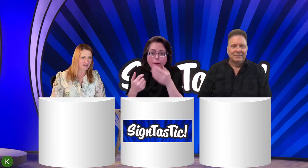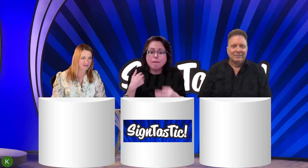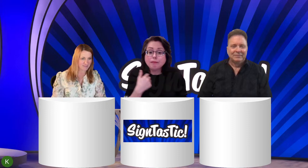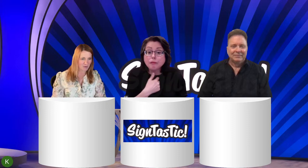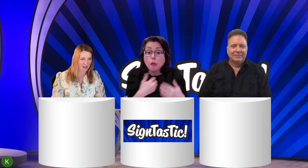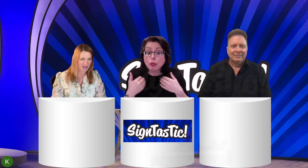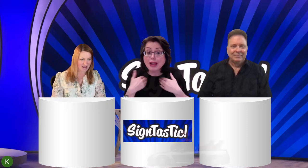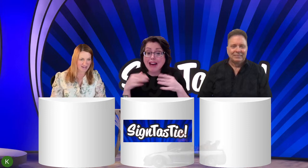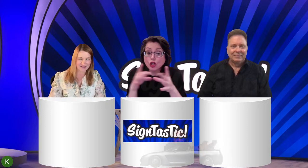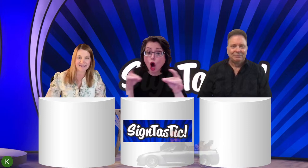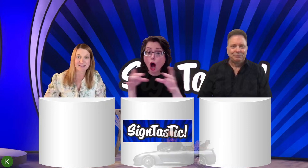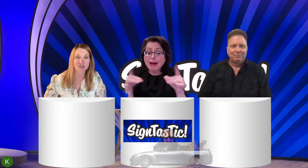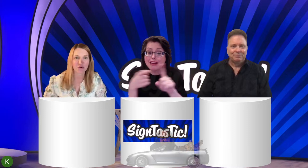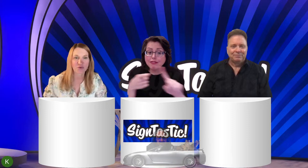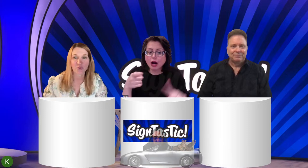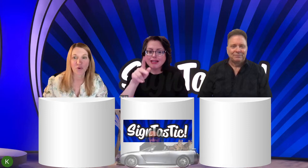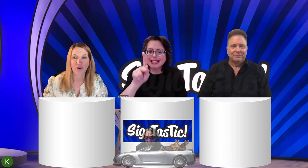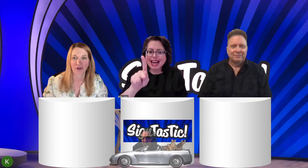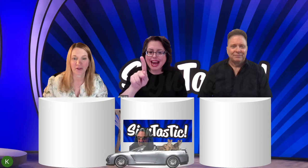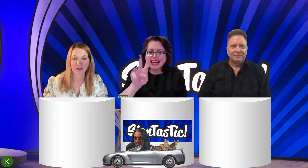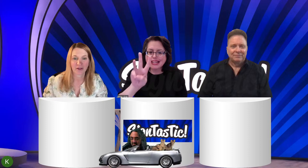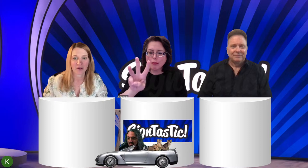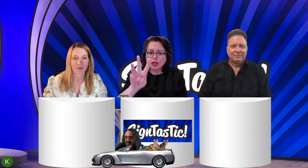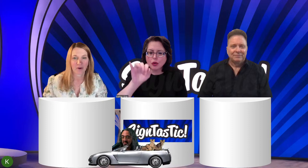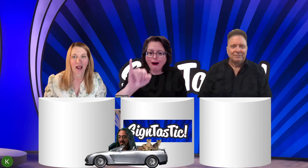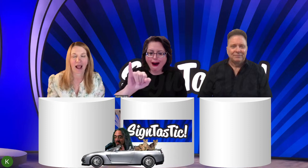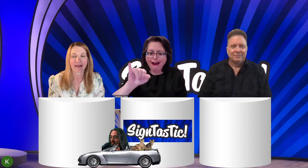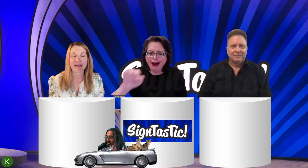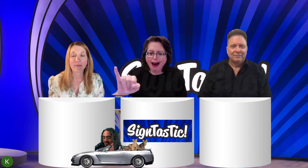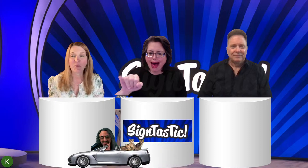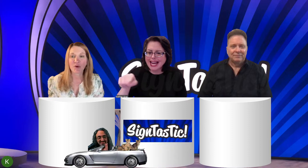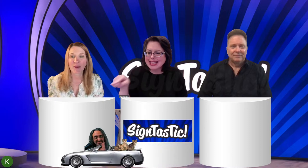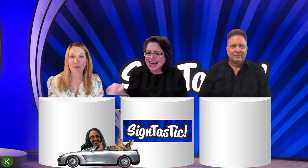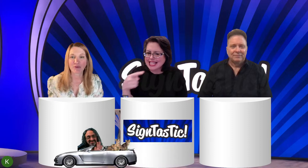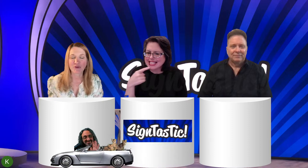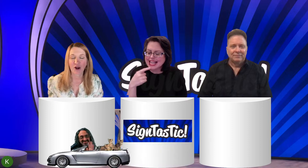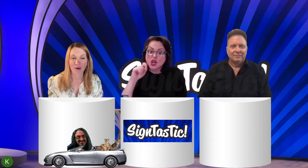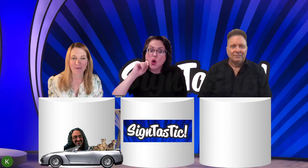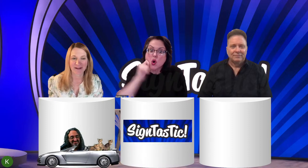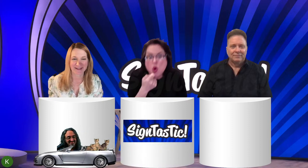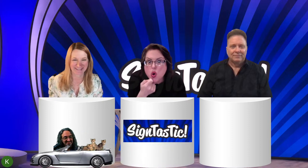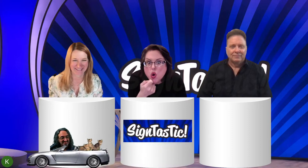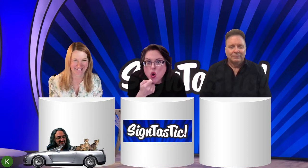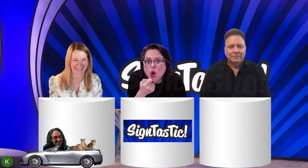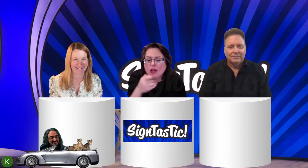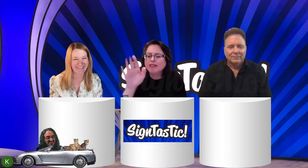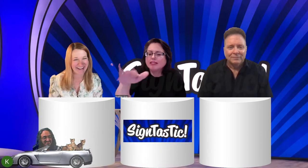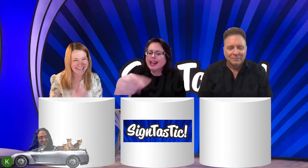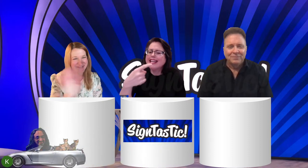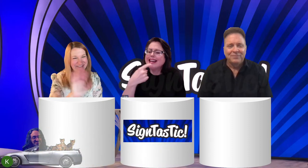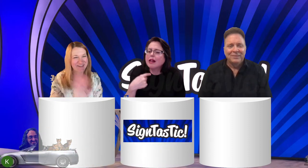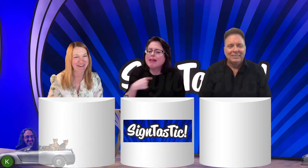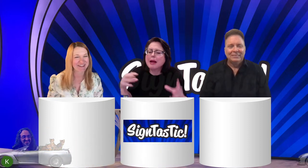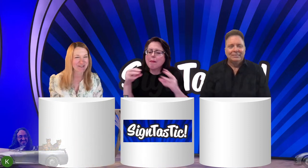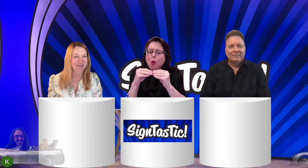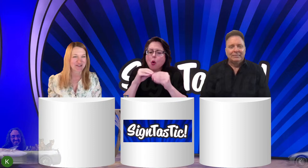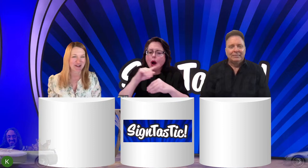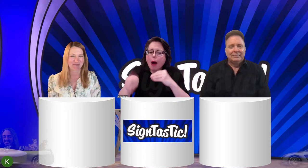KWII. It says so cool. Tell me more about the blue carpet. Oh, hi, David. Sorry. I took your job